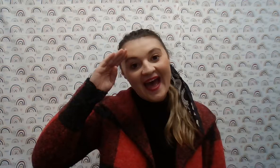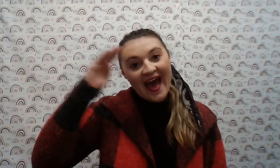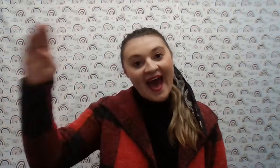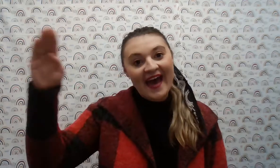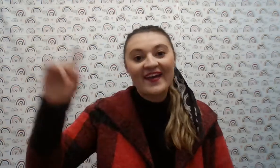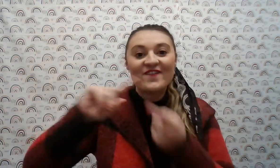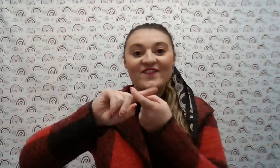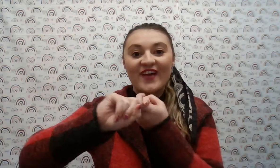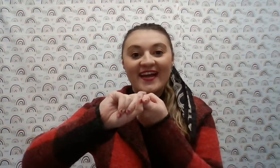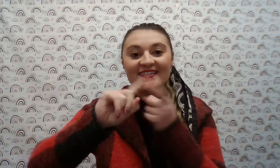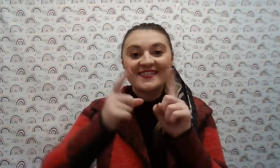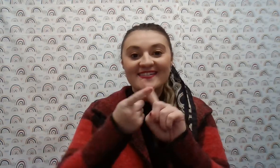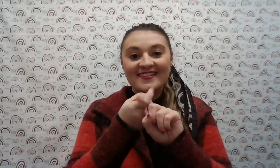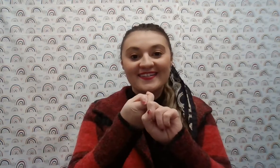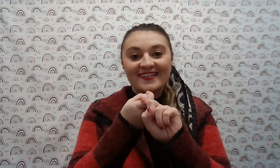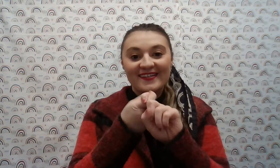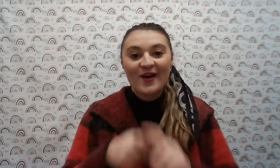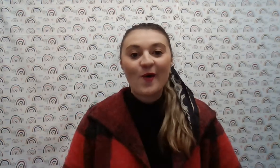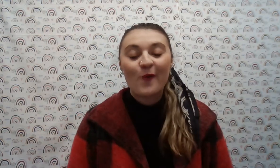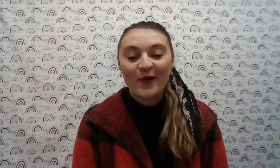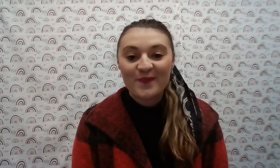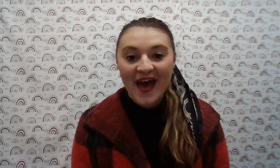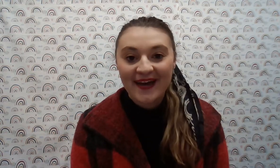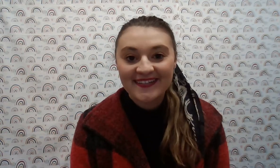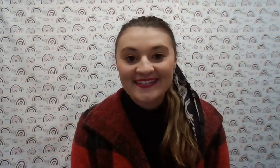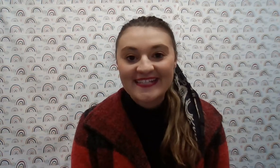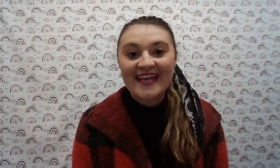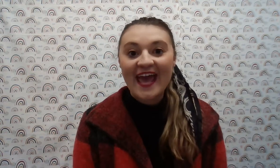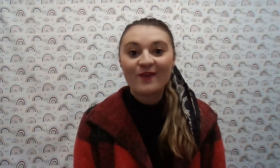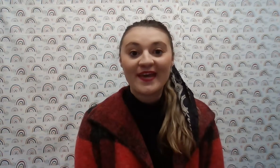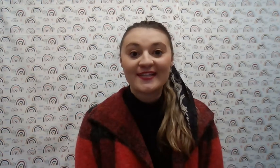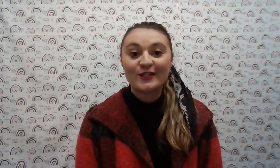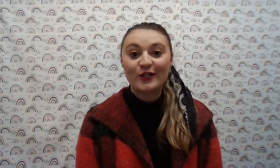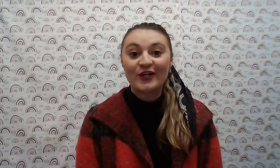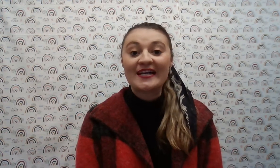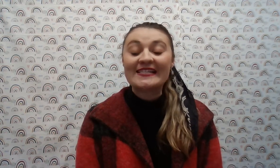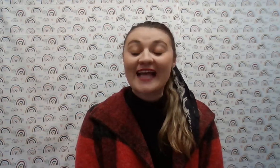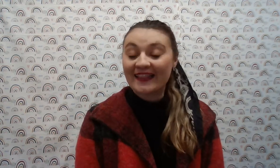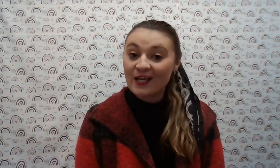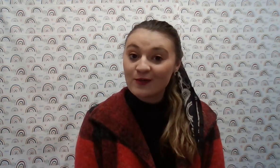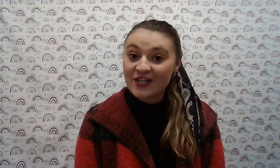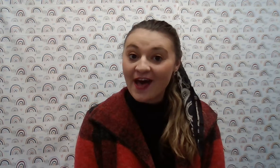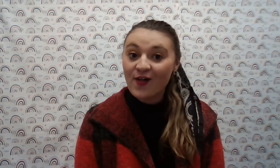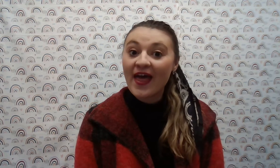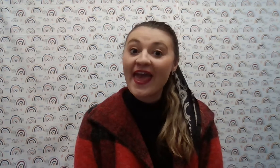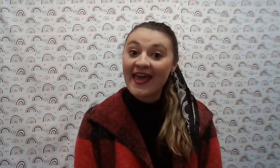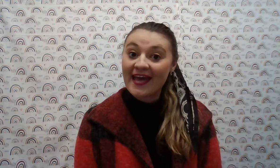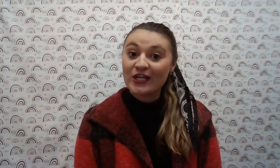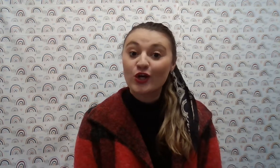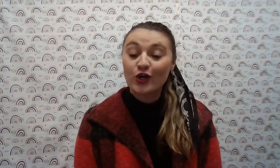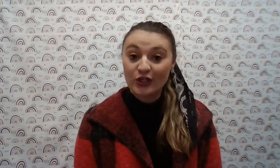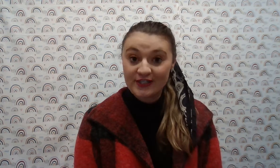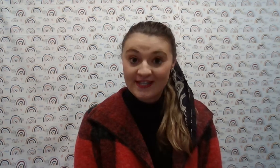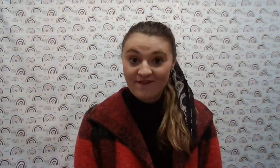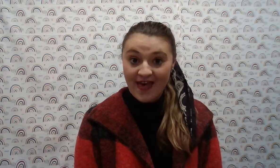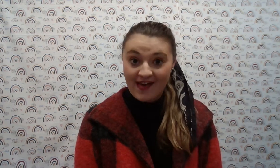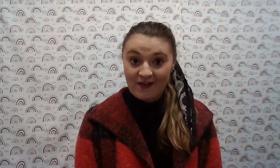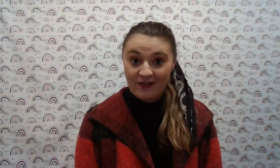Hi, friends. Welcome back. Today we get to learn sign language L and cursive L.